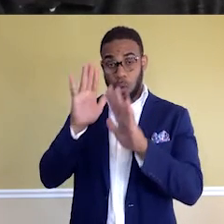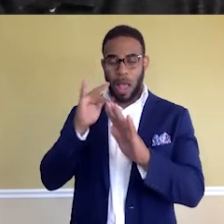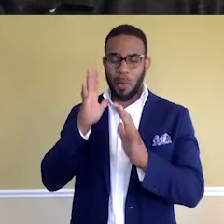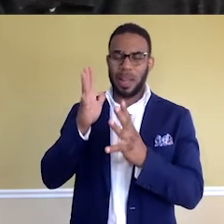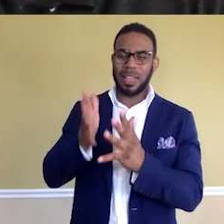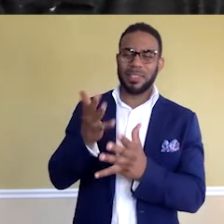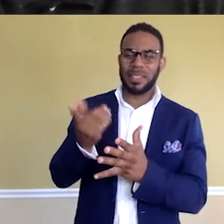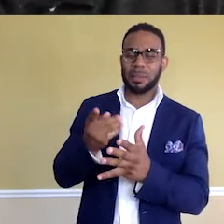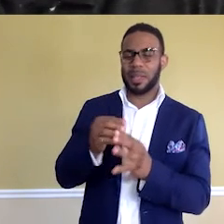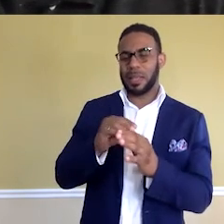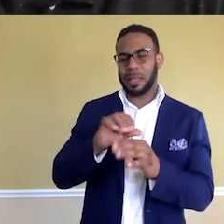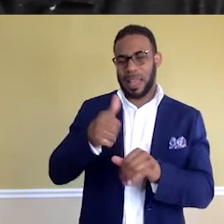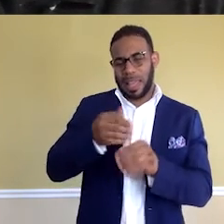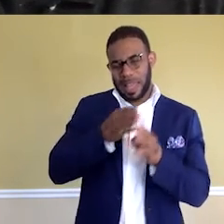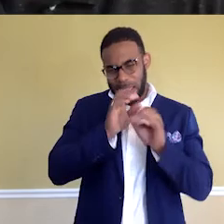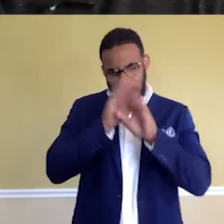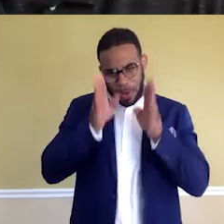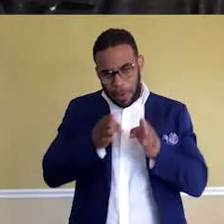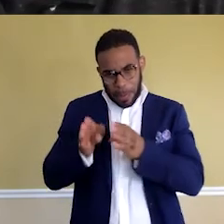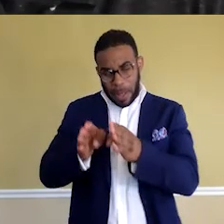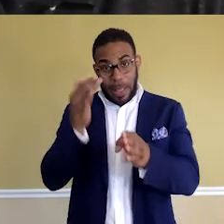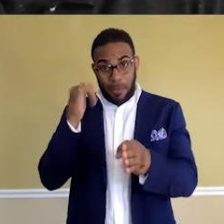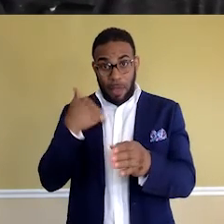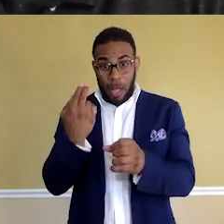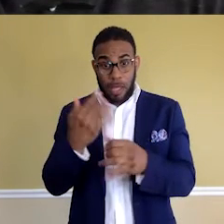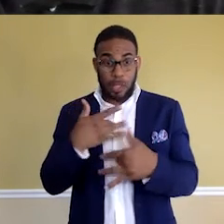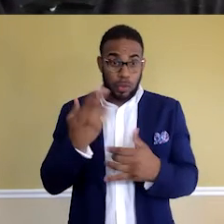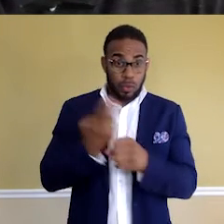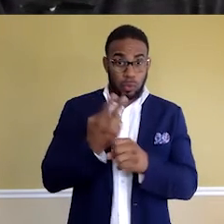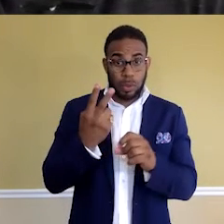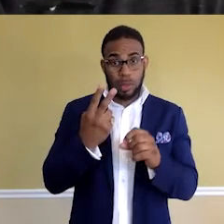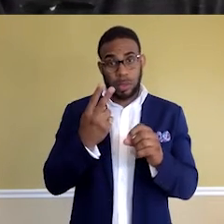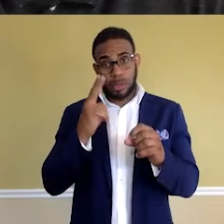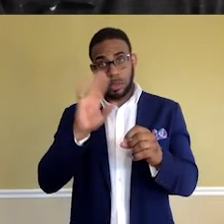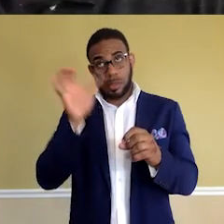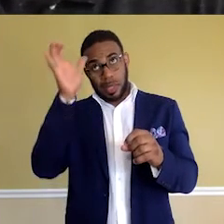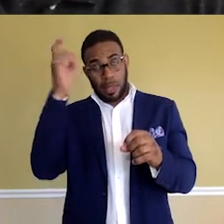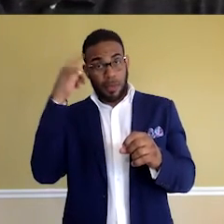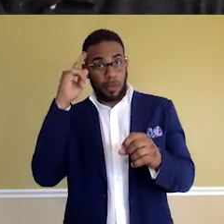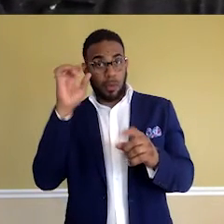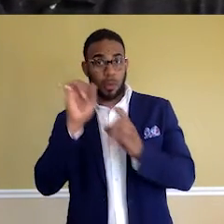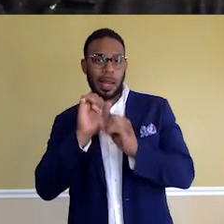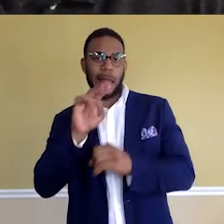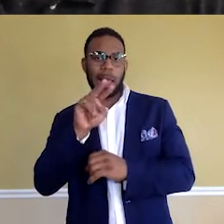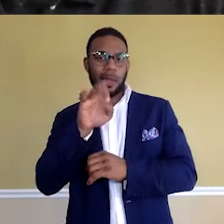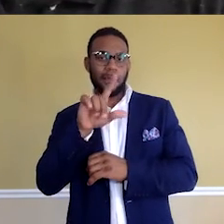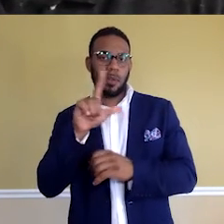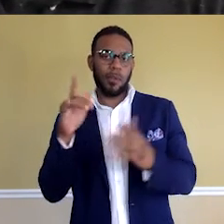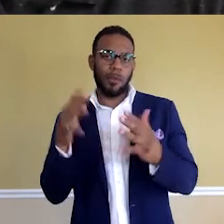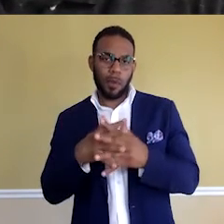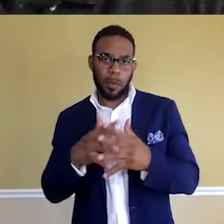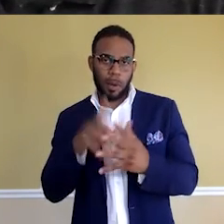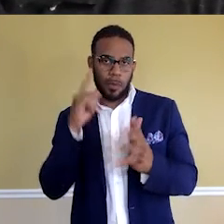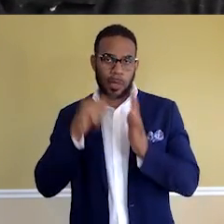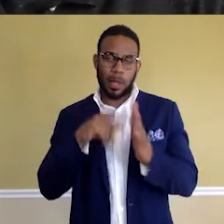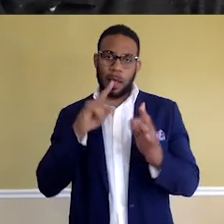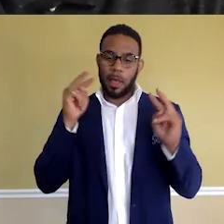leave a clear path, right? If I use the analogy of sports, right, like NFL football, for example, I view myself as a,